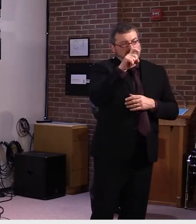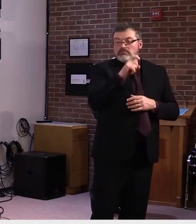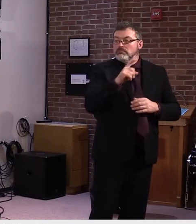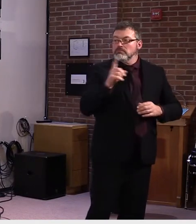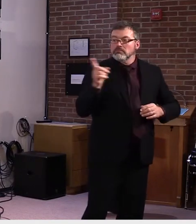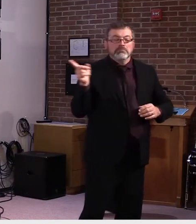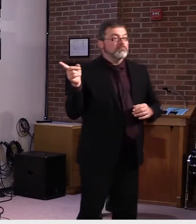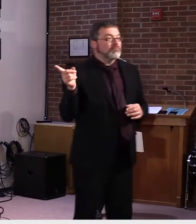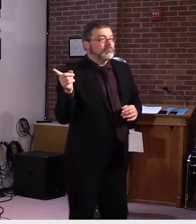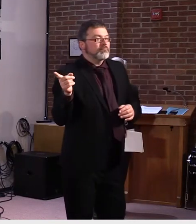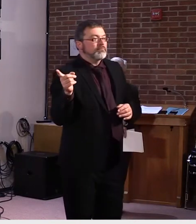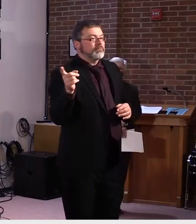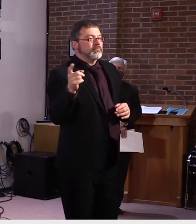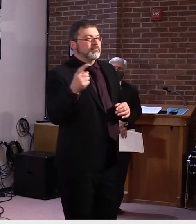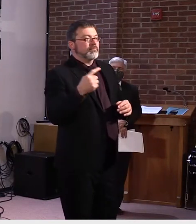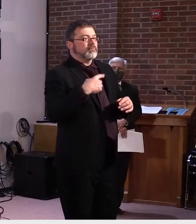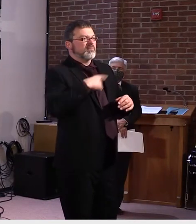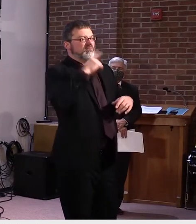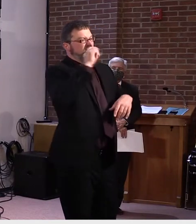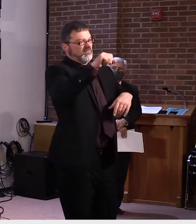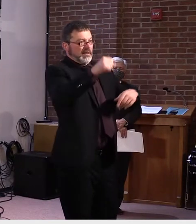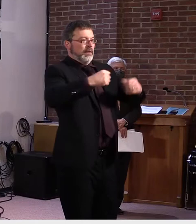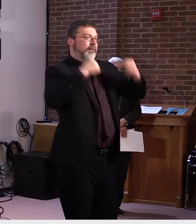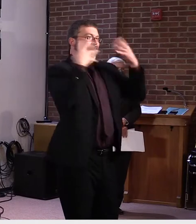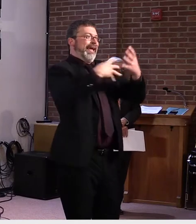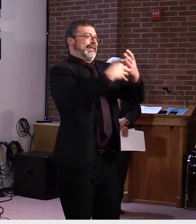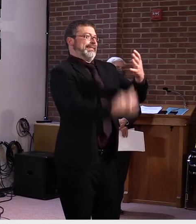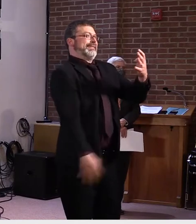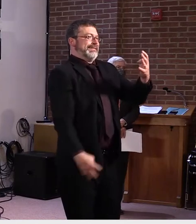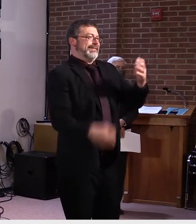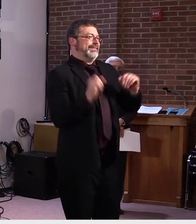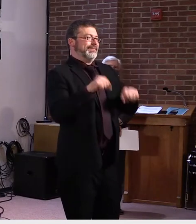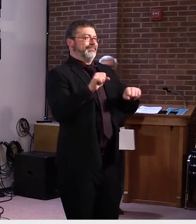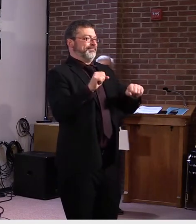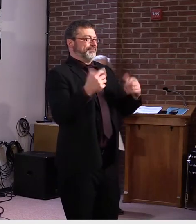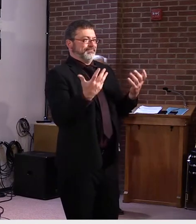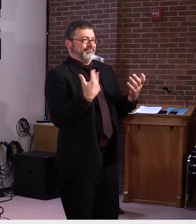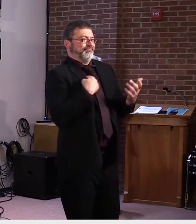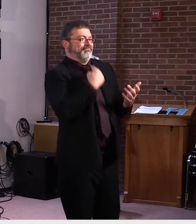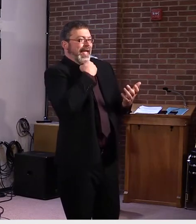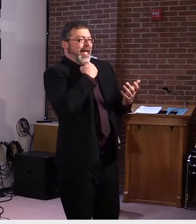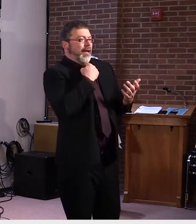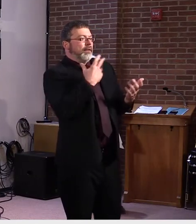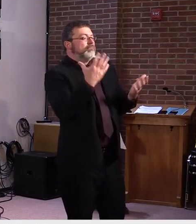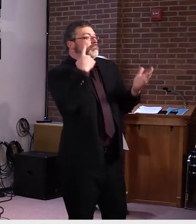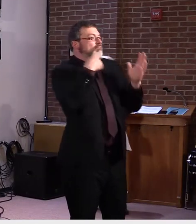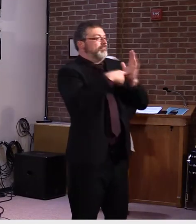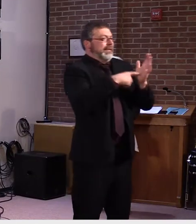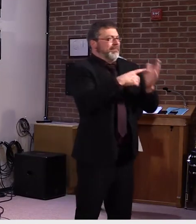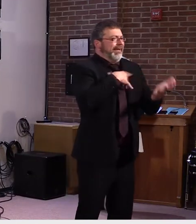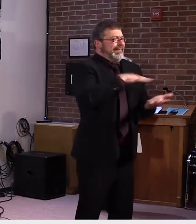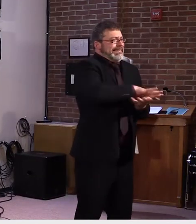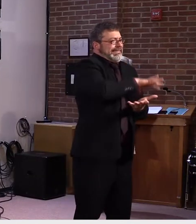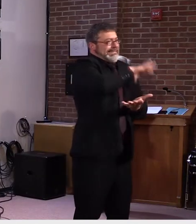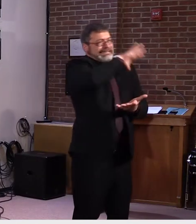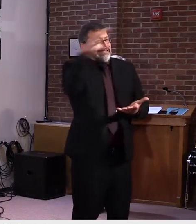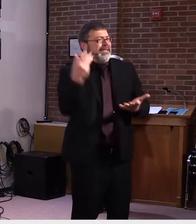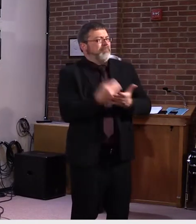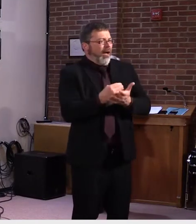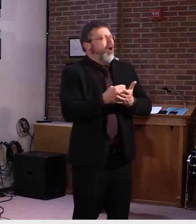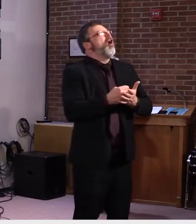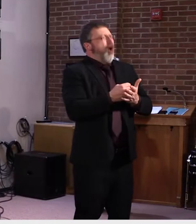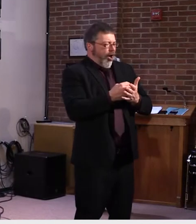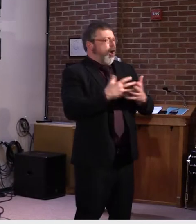you know, if we could, if we had unlimited sources of money, we'd be doing more with broadband. We'd be doing more with all kinds of